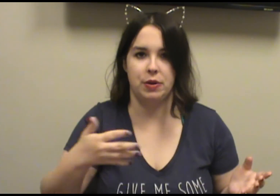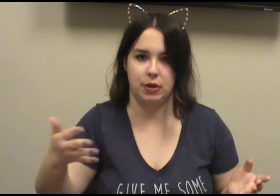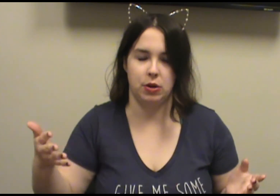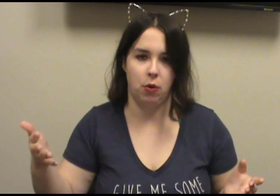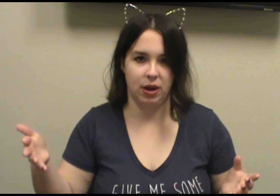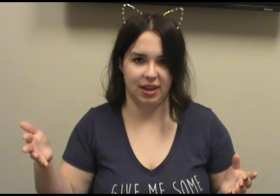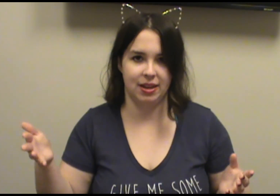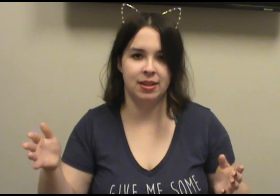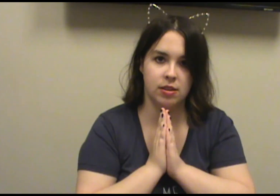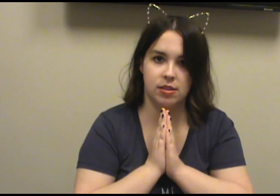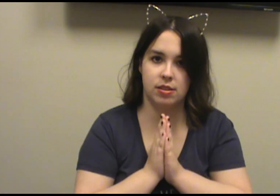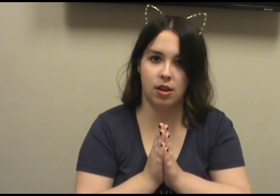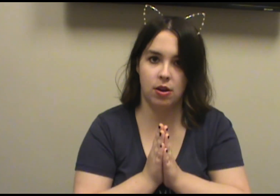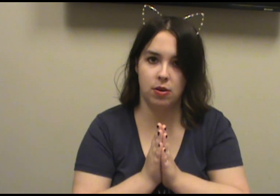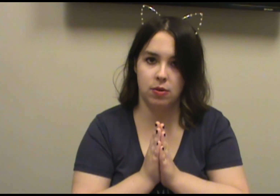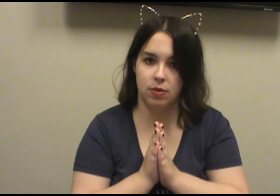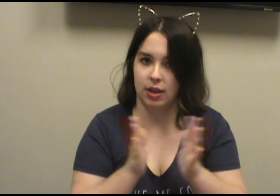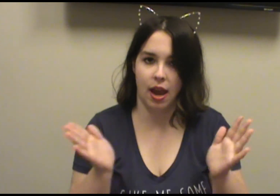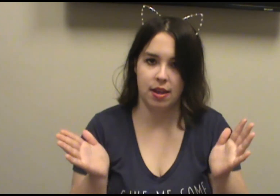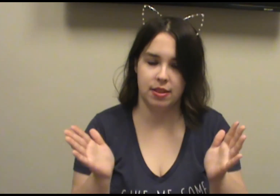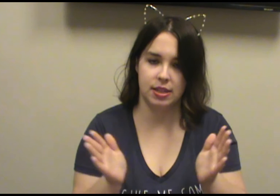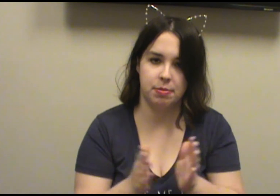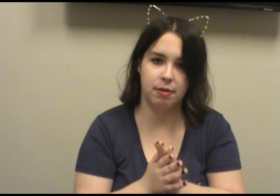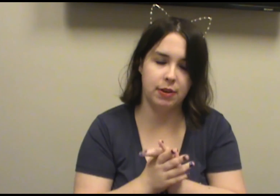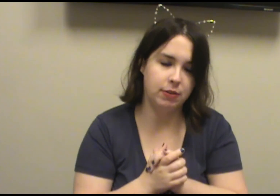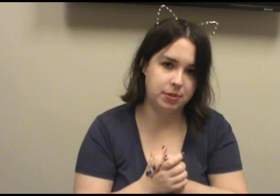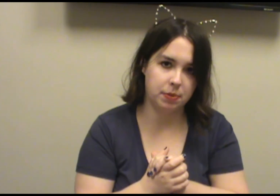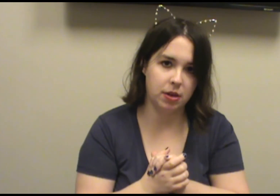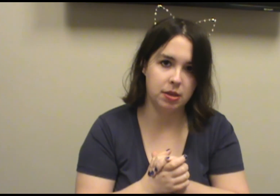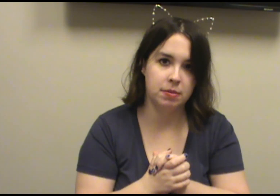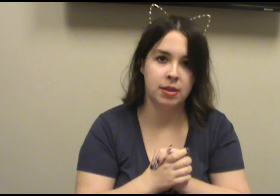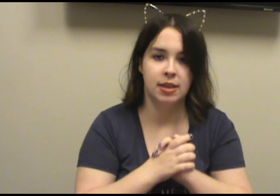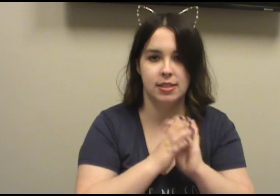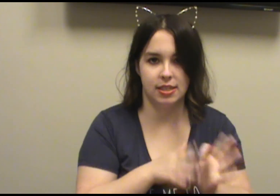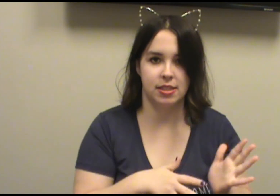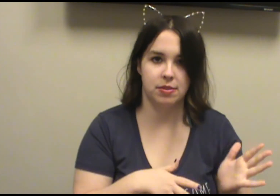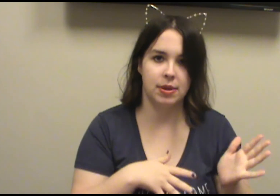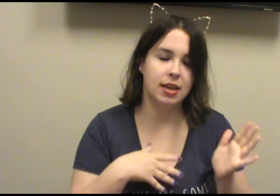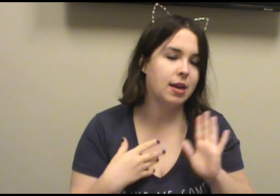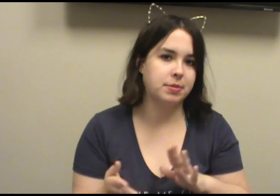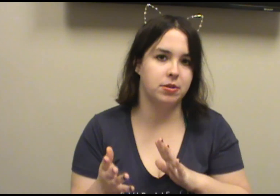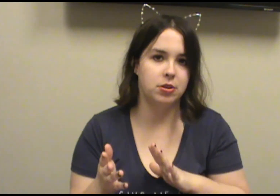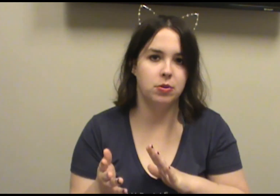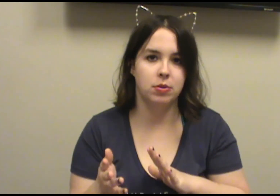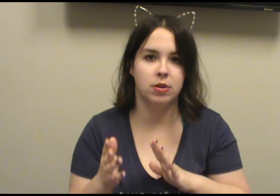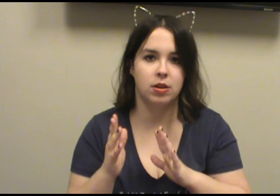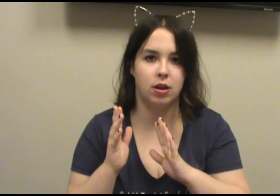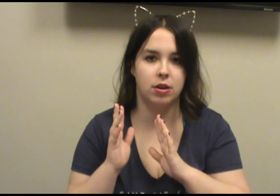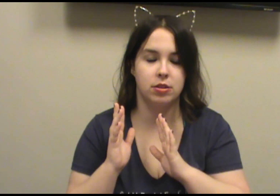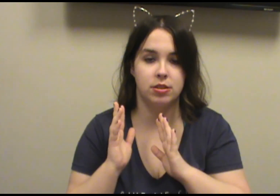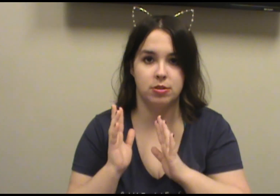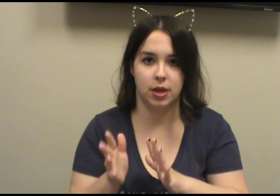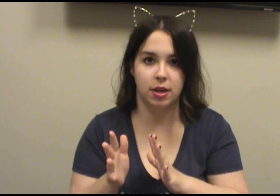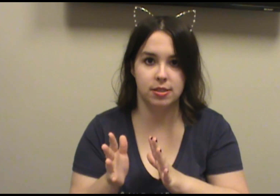they're going. So, yeah, that's my review of Supergirl, season 3, episode 2, called Triggers,